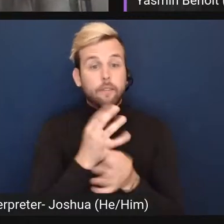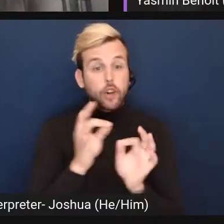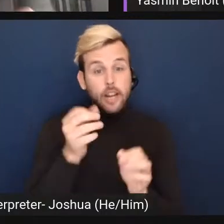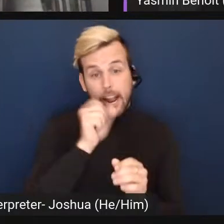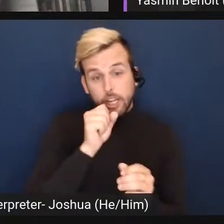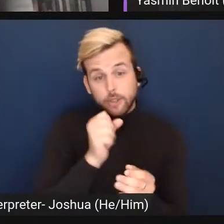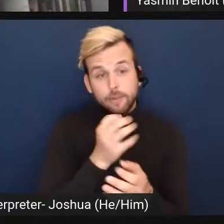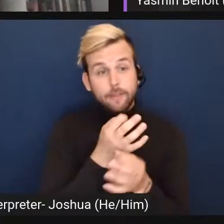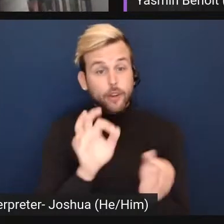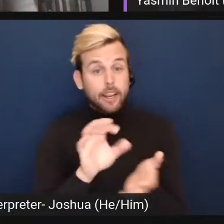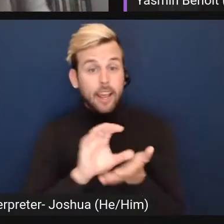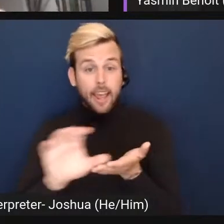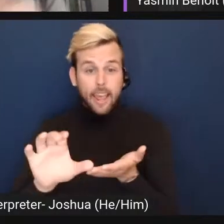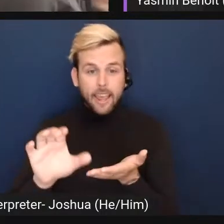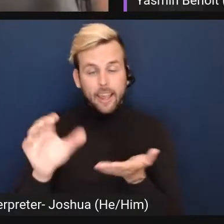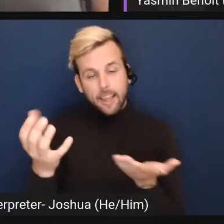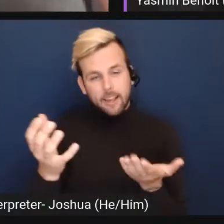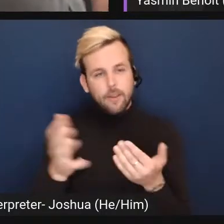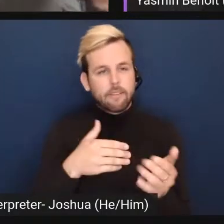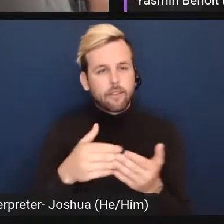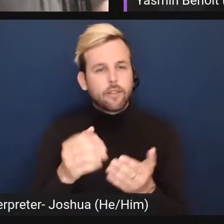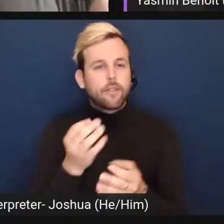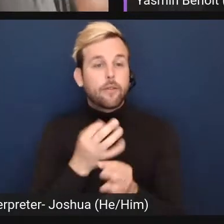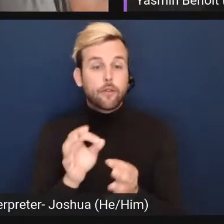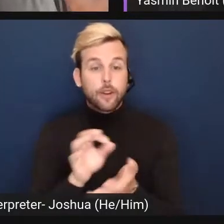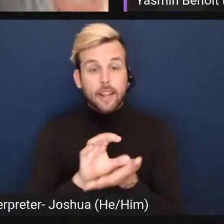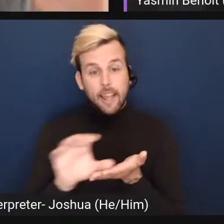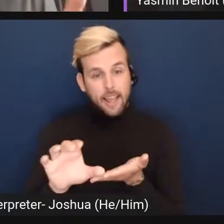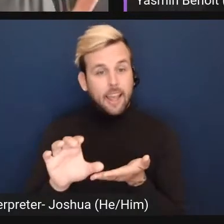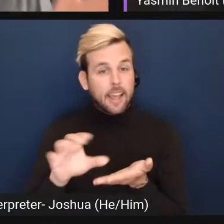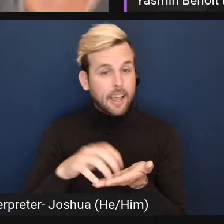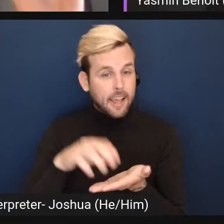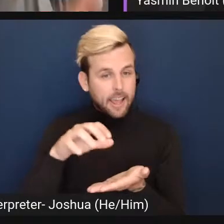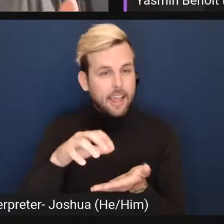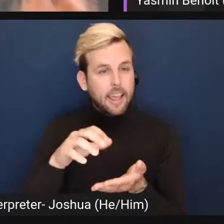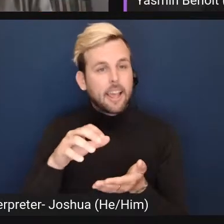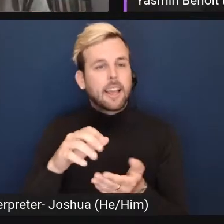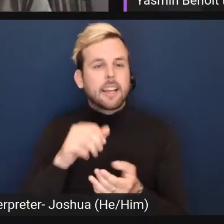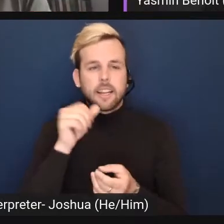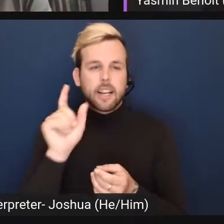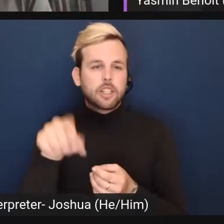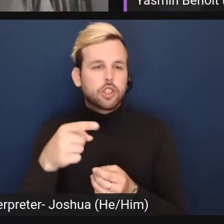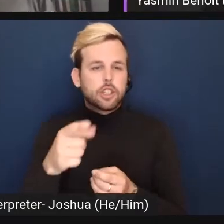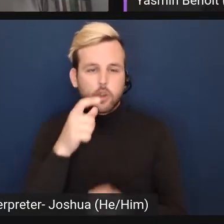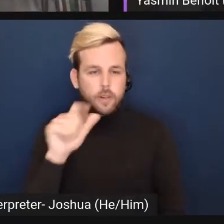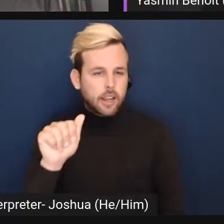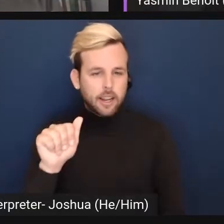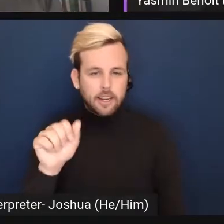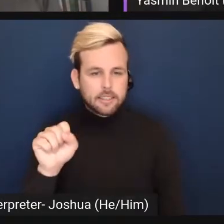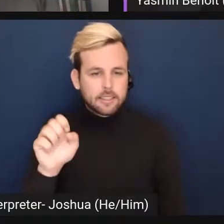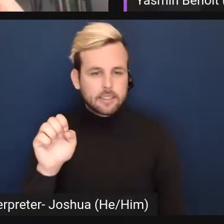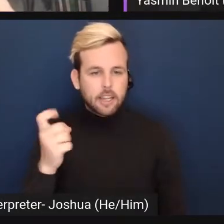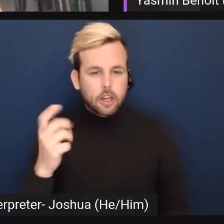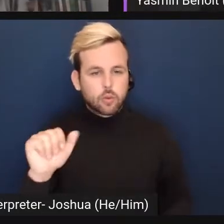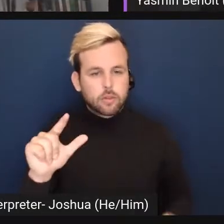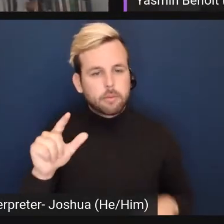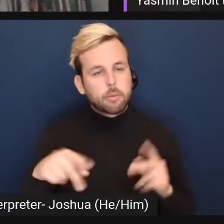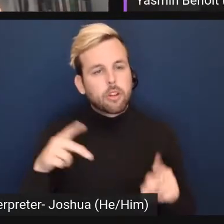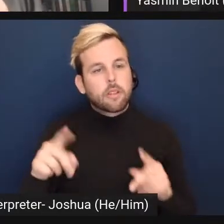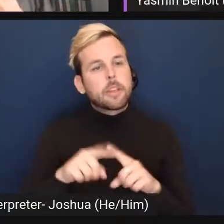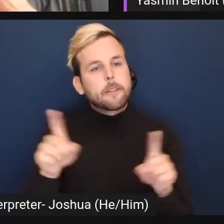Sometimes we give out free cake, but we give out free cake, including to when we do, it's not just to people who identify as asexual. So like